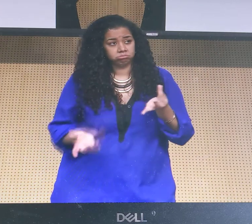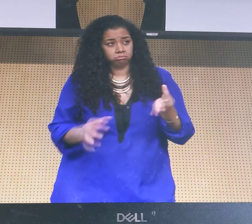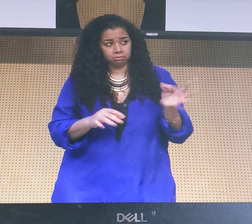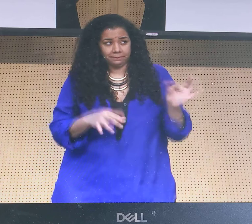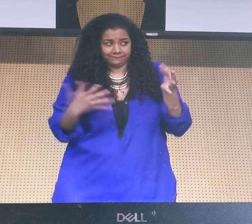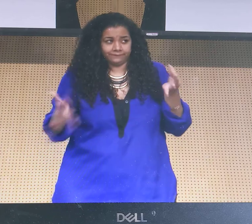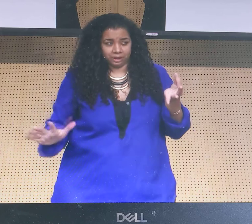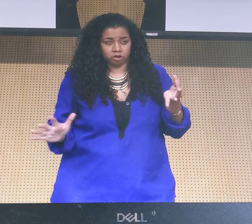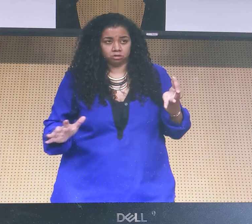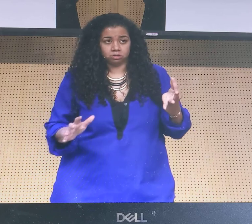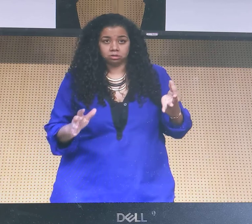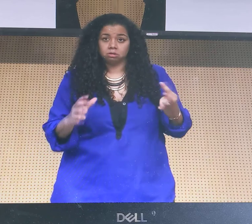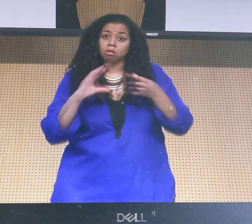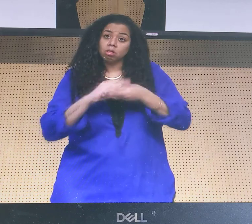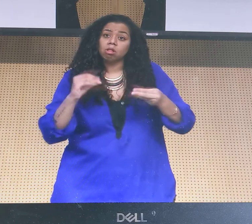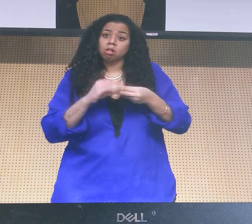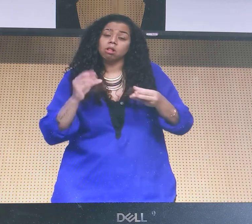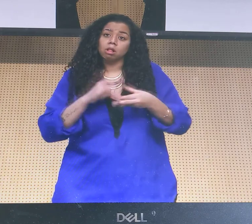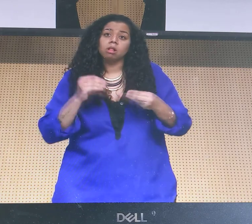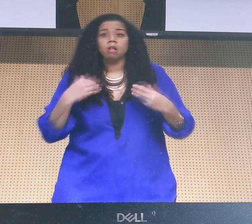So decisions is what you do with that choice.